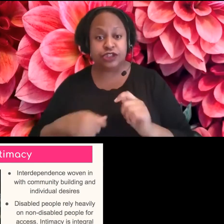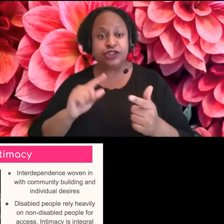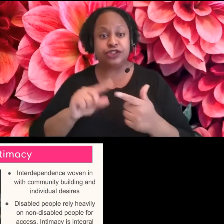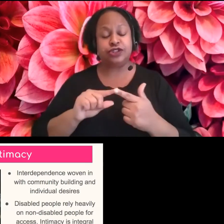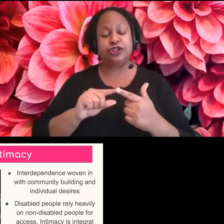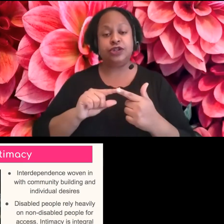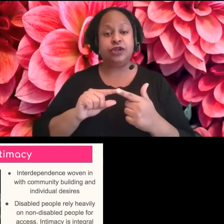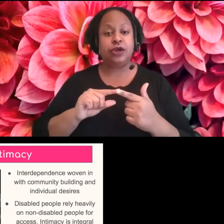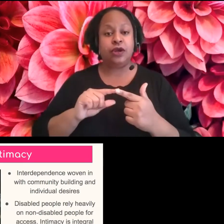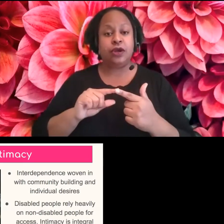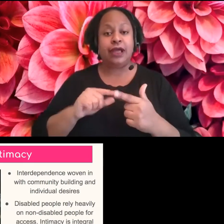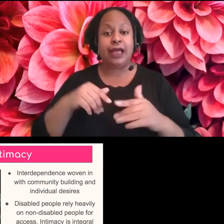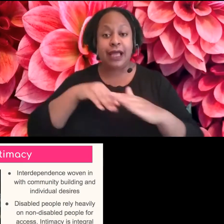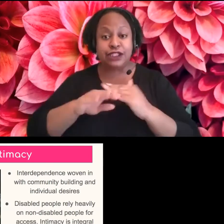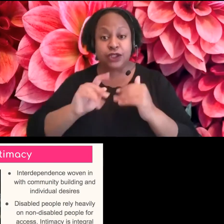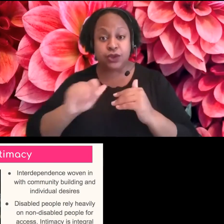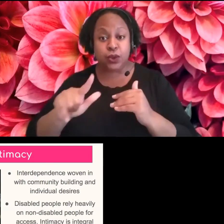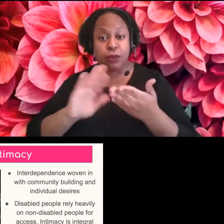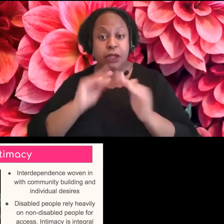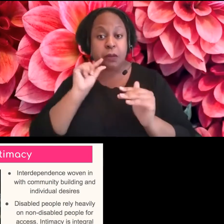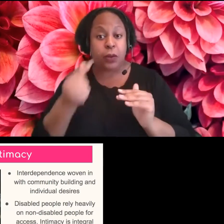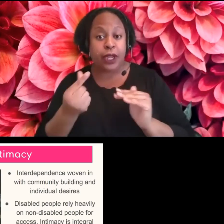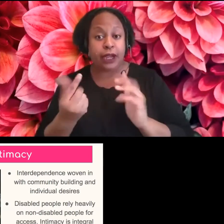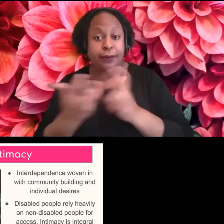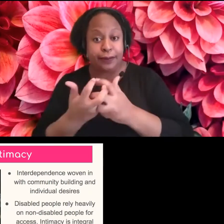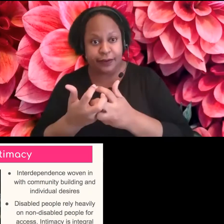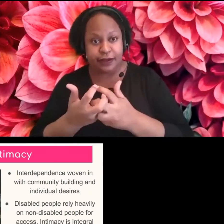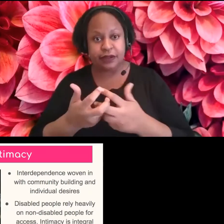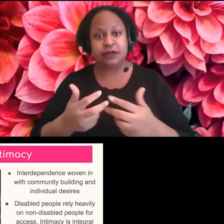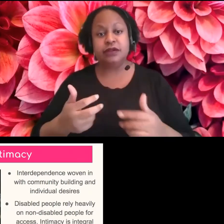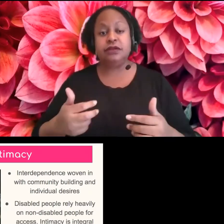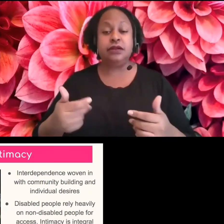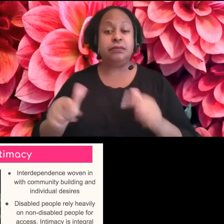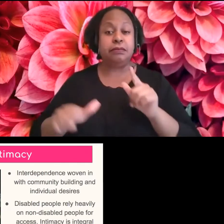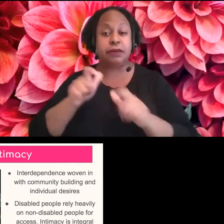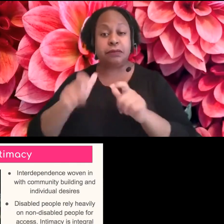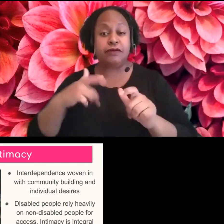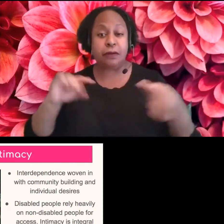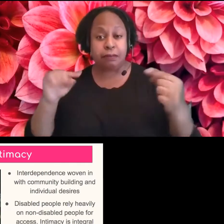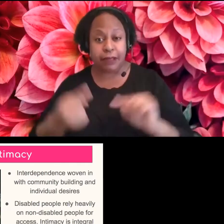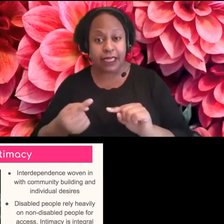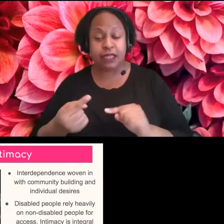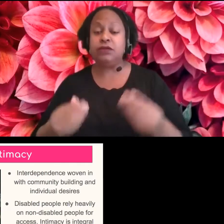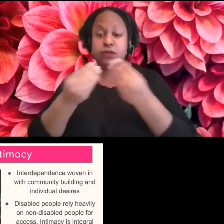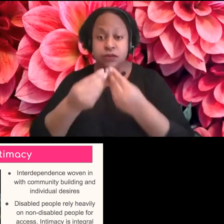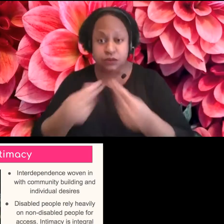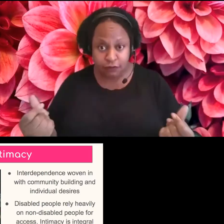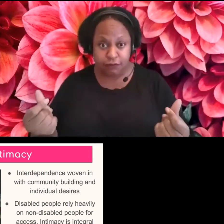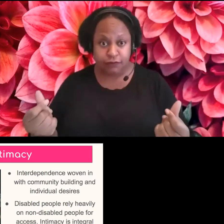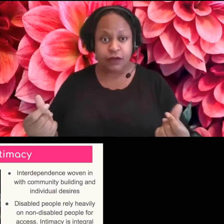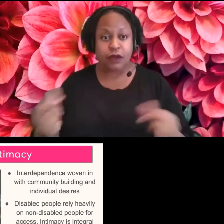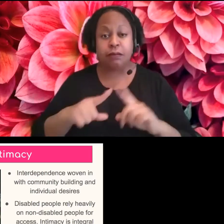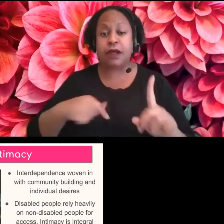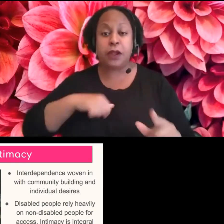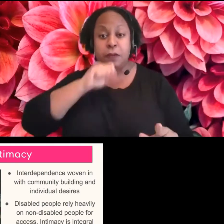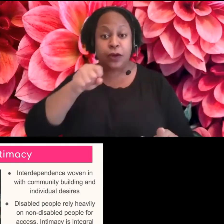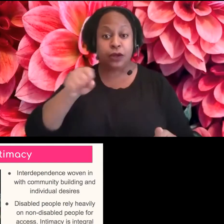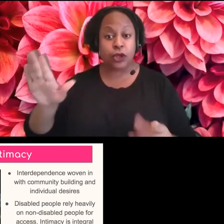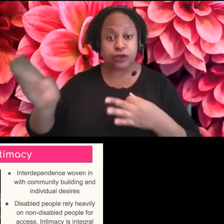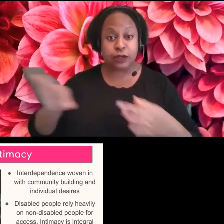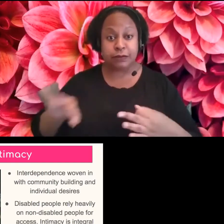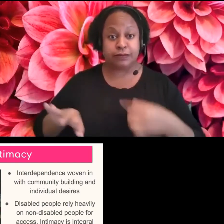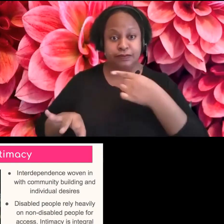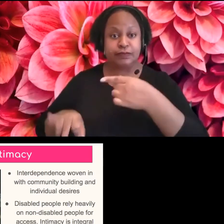feeling, an antidote to loneliness and pain. Um, but ultimately I like how she describes it here. Access